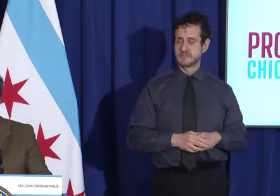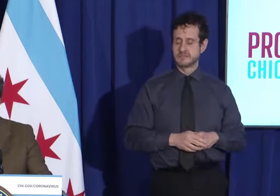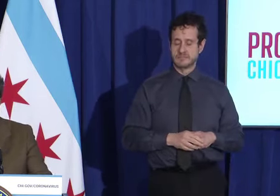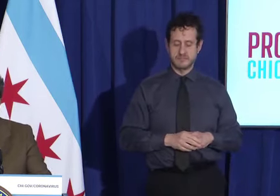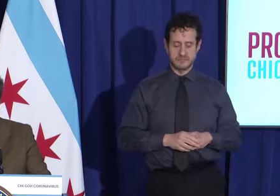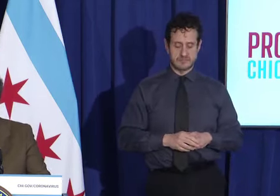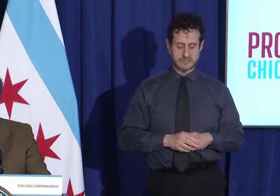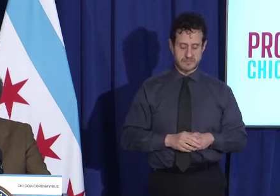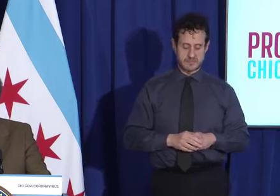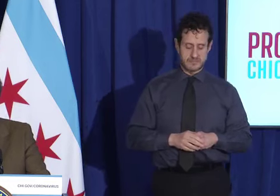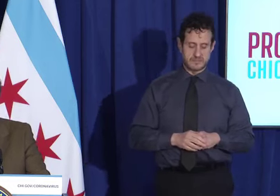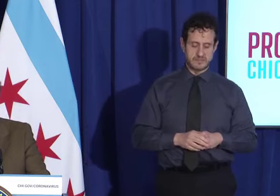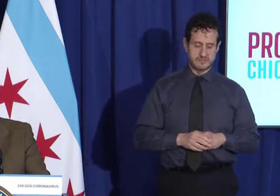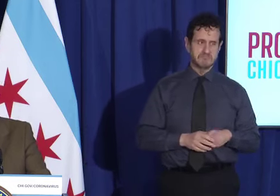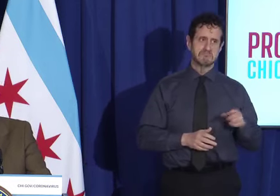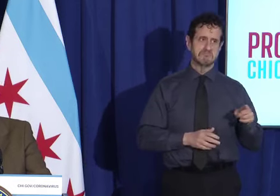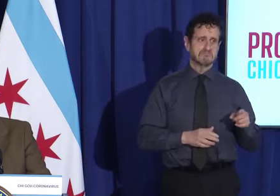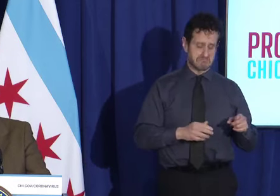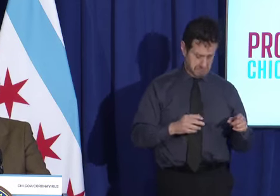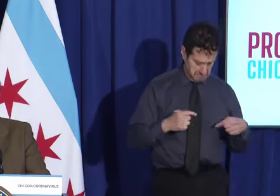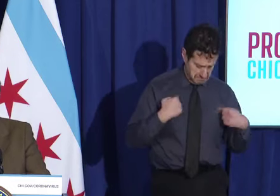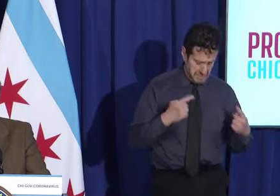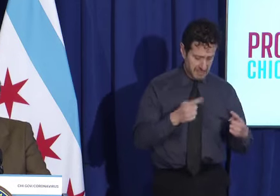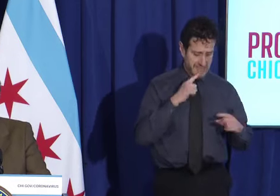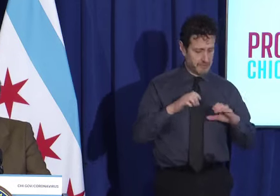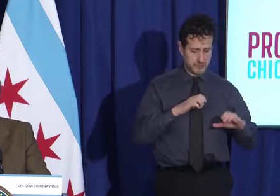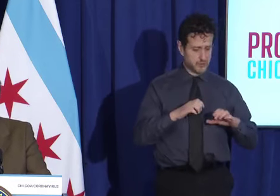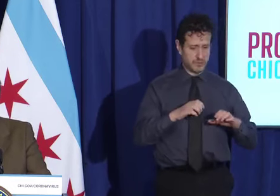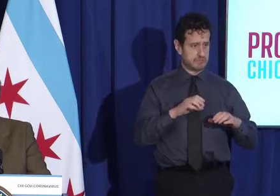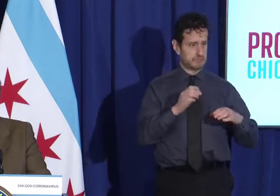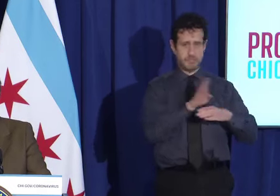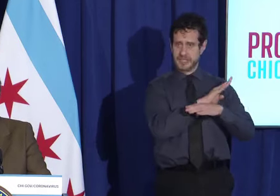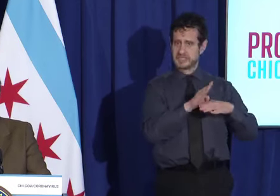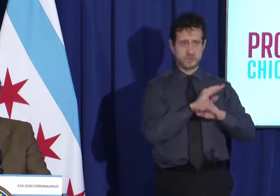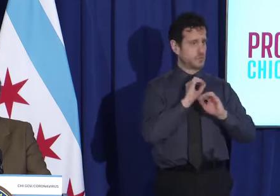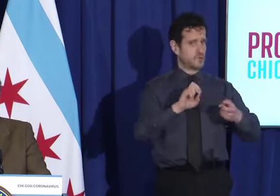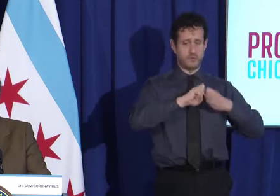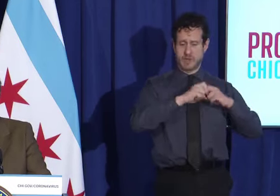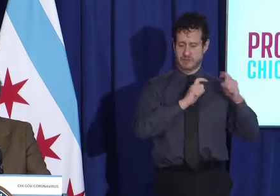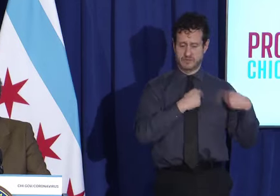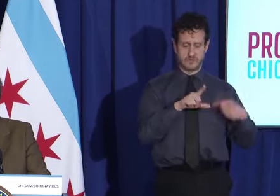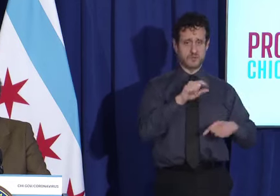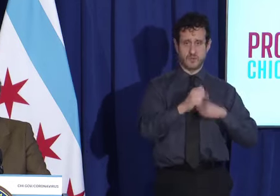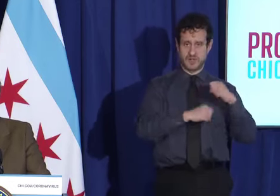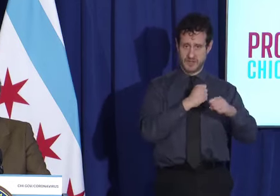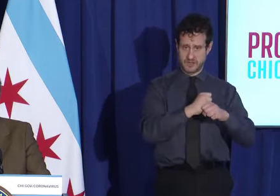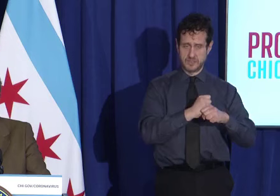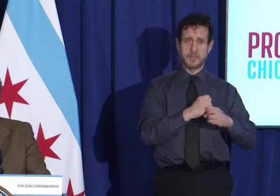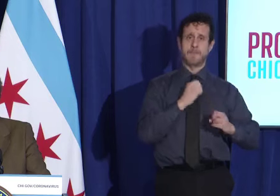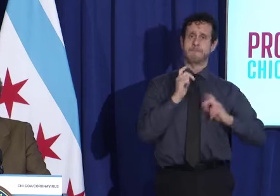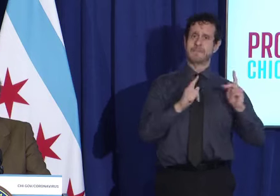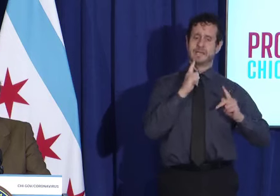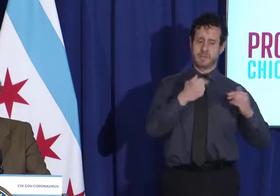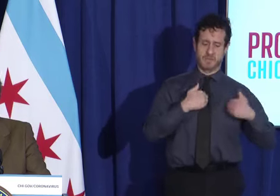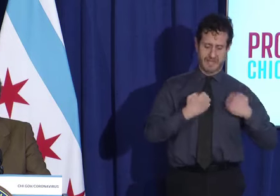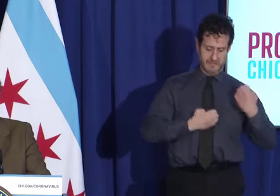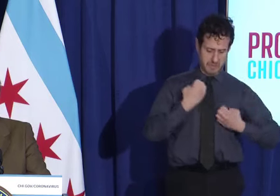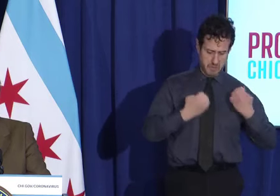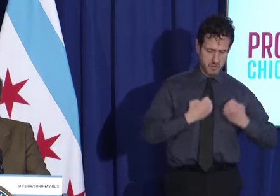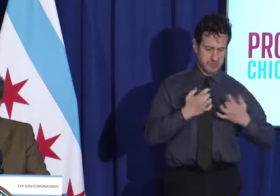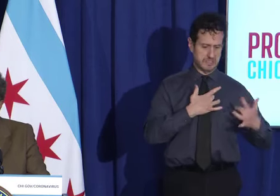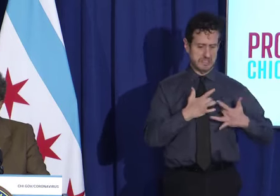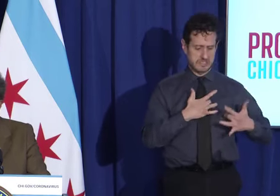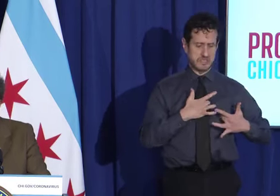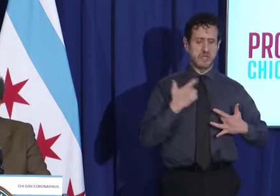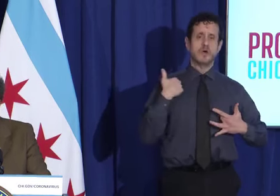problem-free for 20-plus years. I know that this raises a lot of emotions. We've made a commitment that,